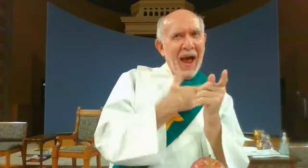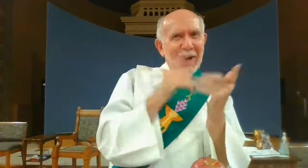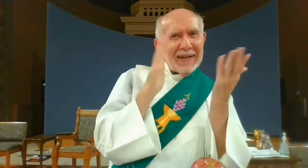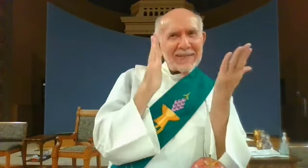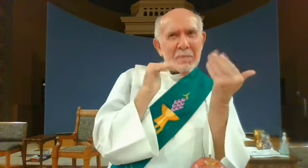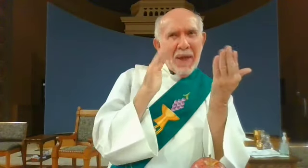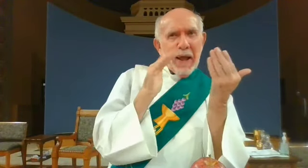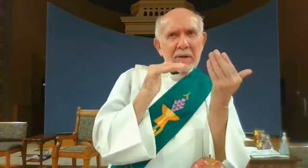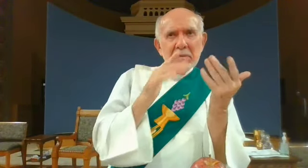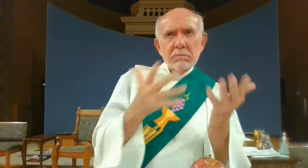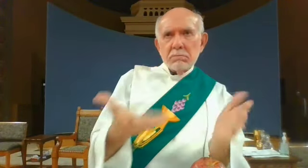expectations